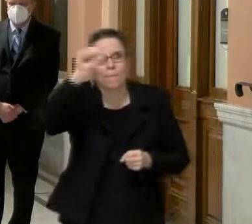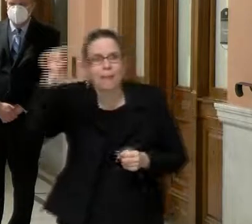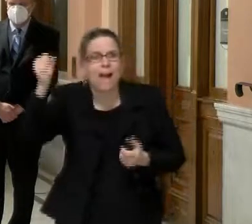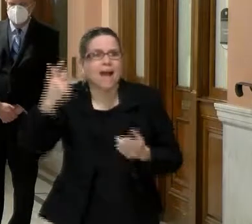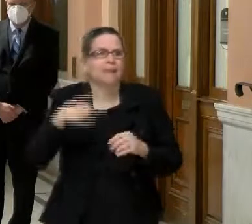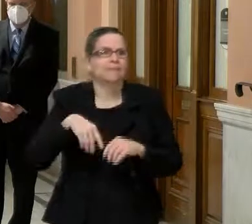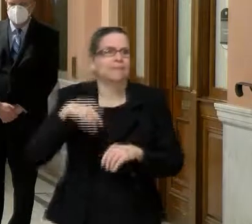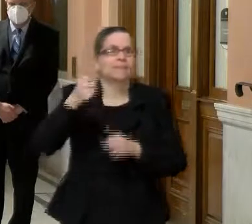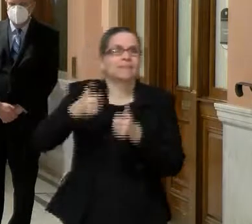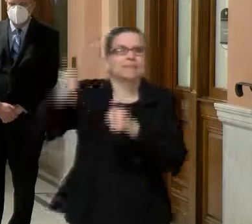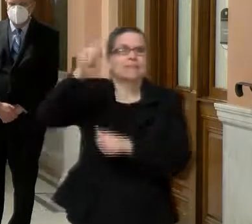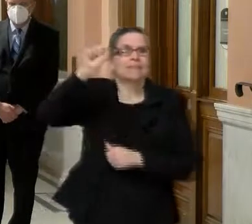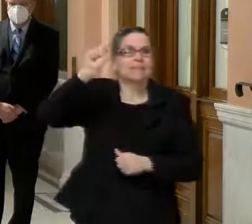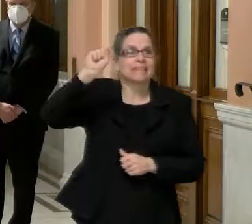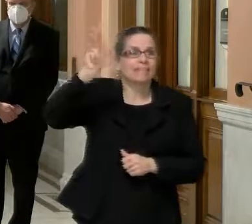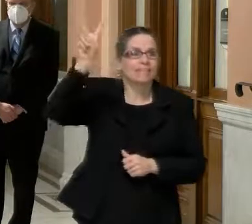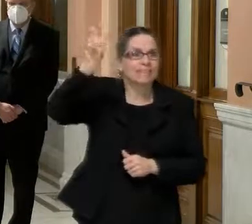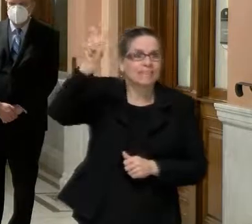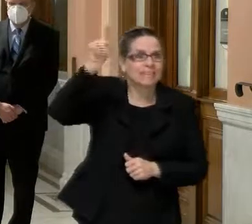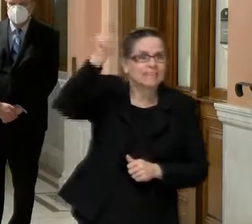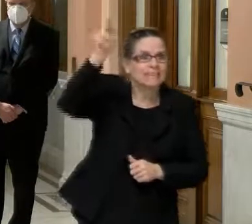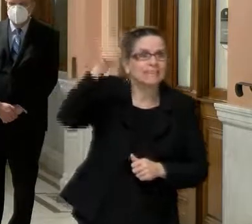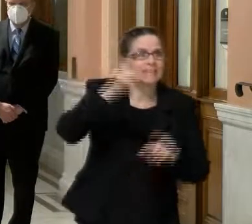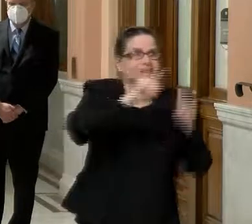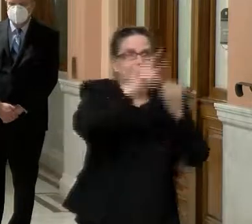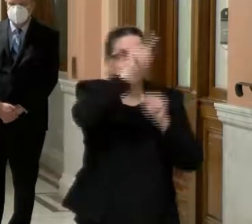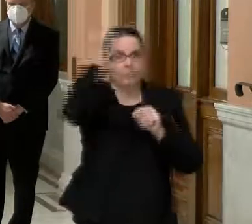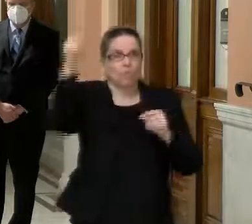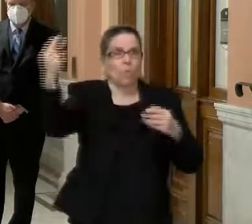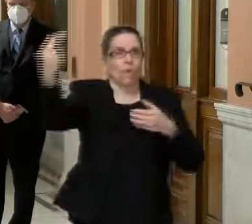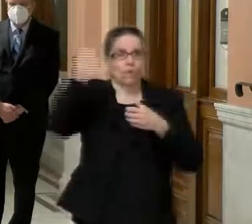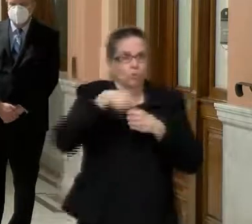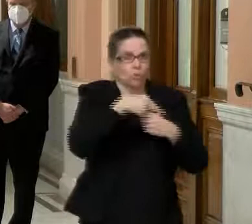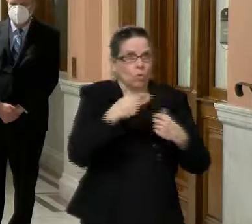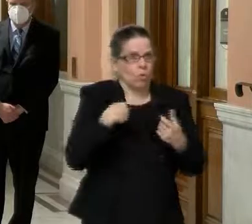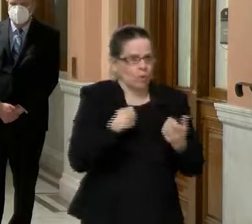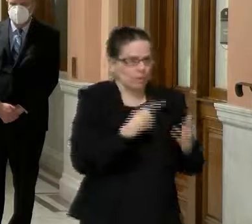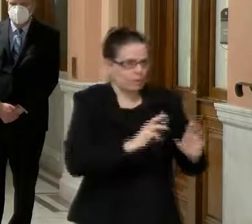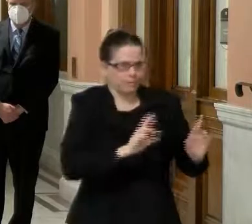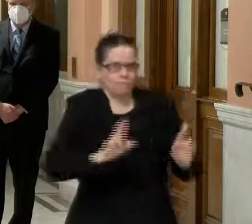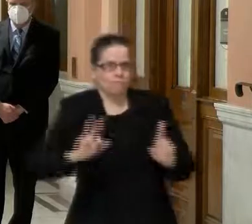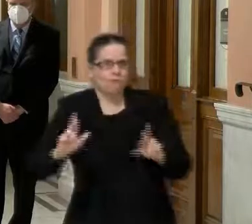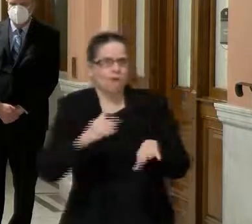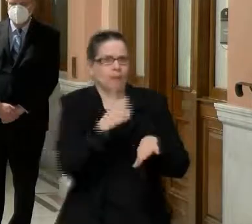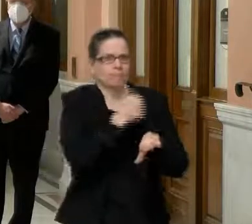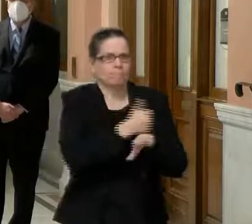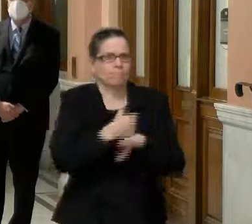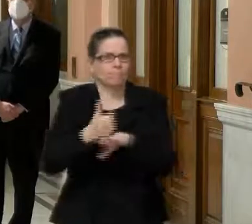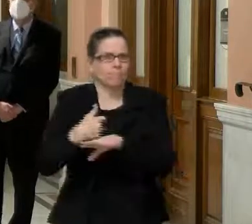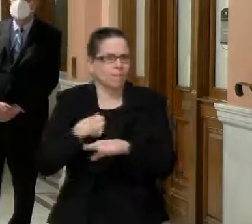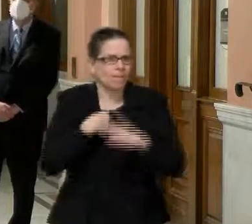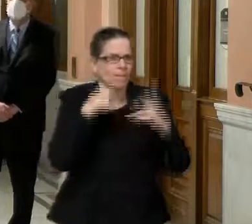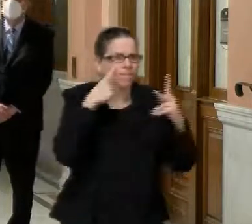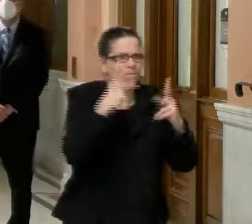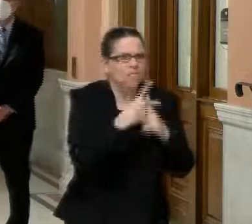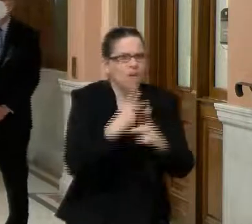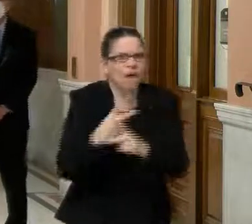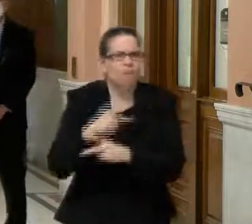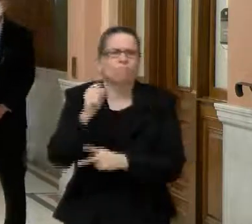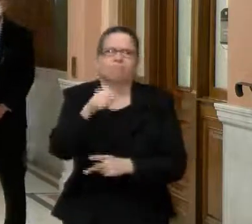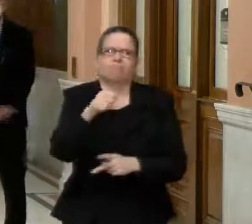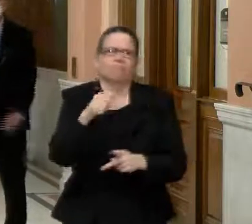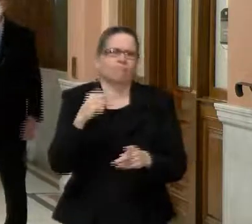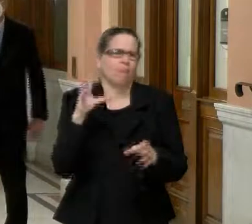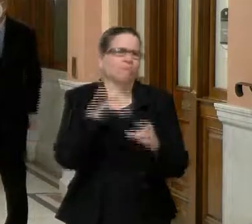CEO of St. V's have also said that they're going to play a big role. Uh, we also have not completely